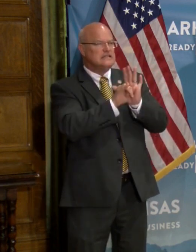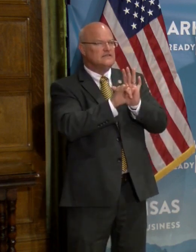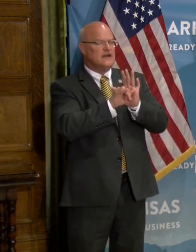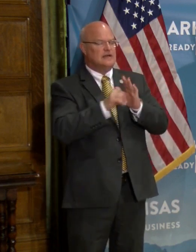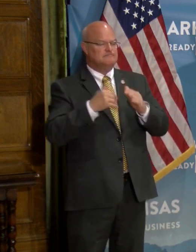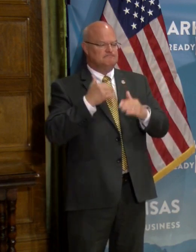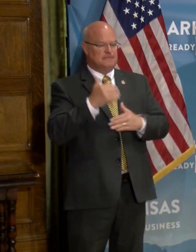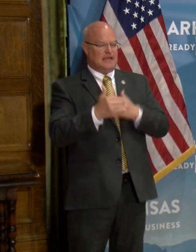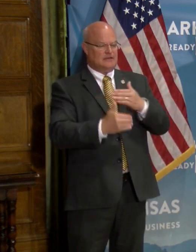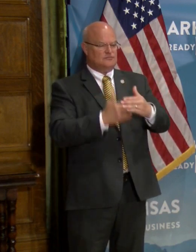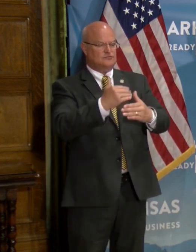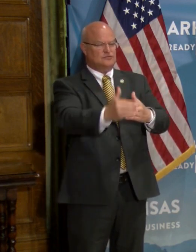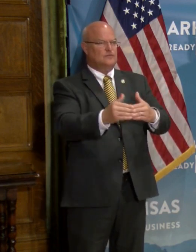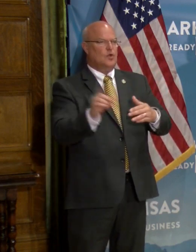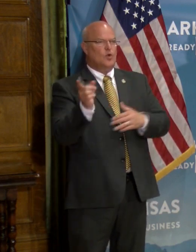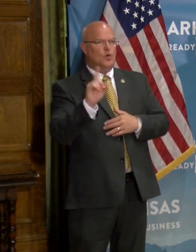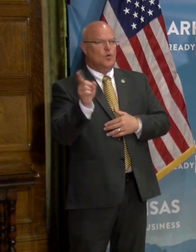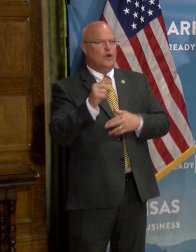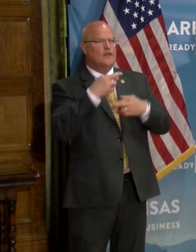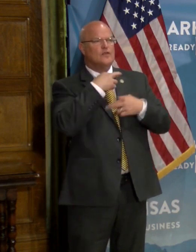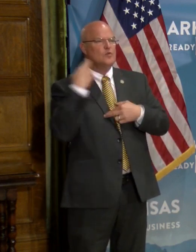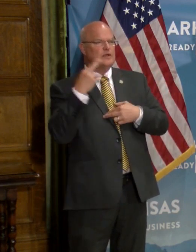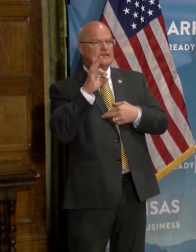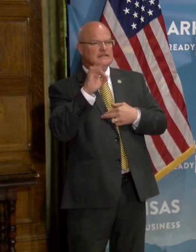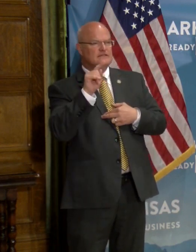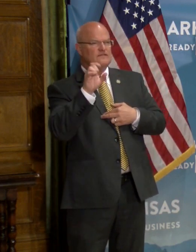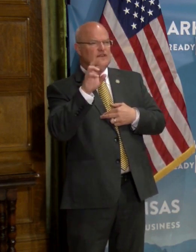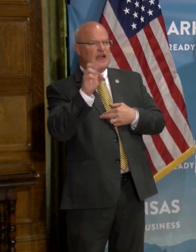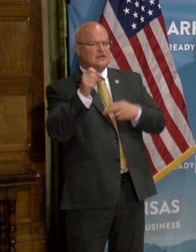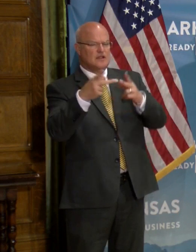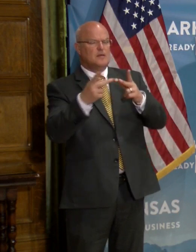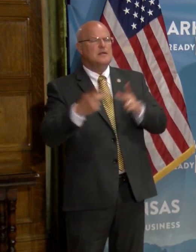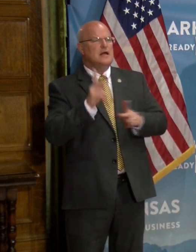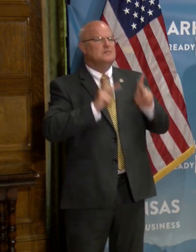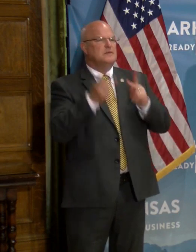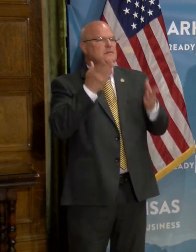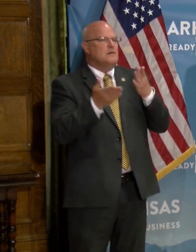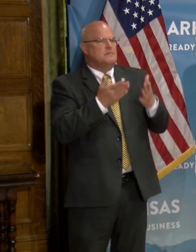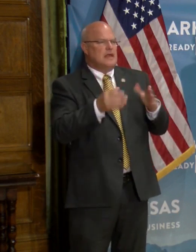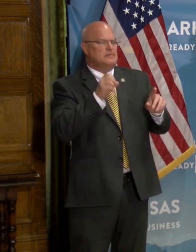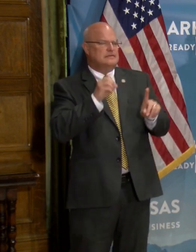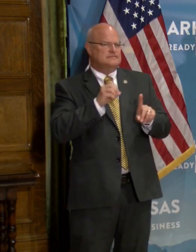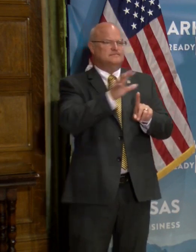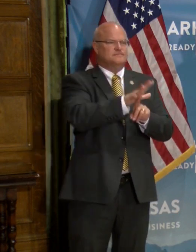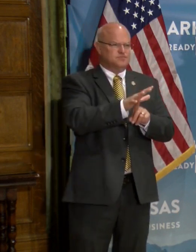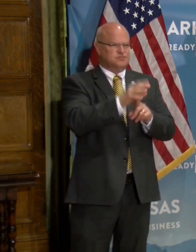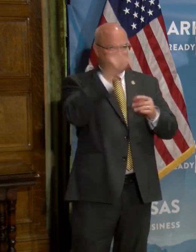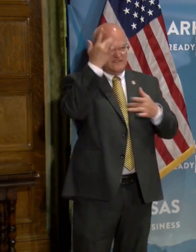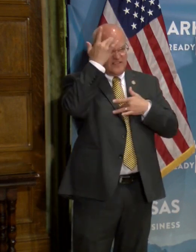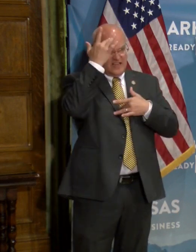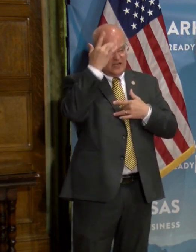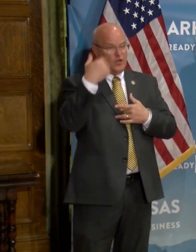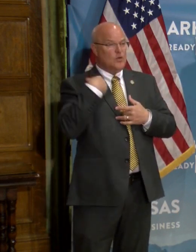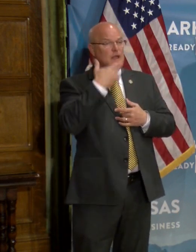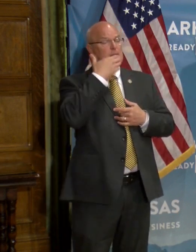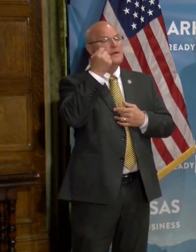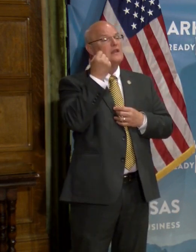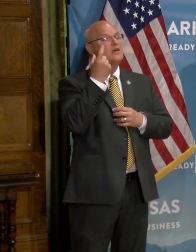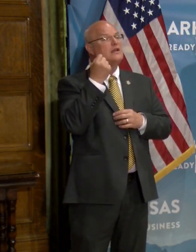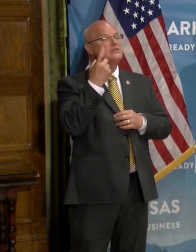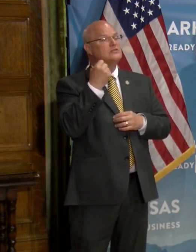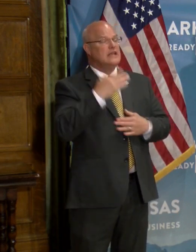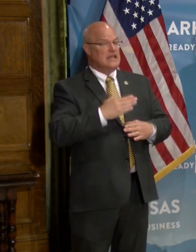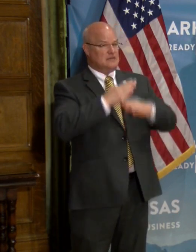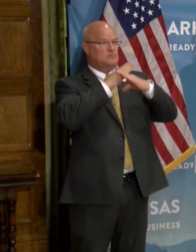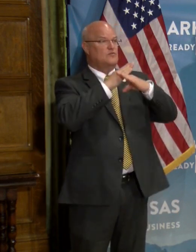patterns, uh, where, what are the risk factors, the places where people may be getting, uh, getting infected so we can better understand